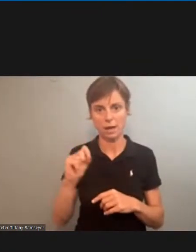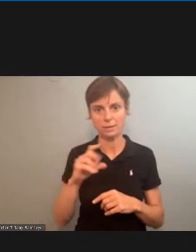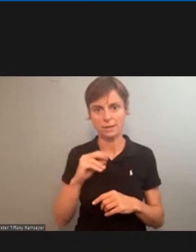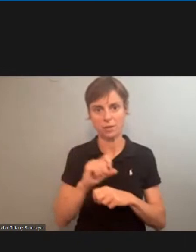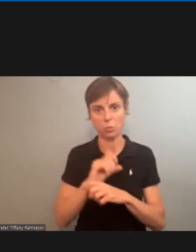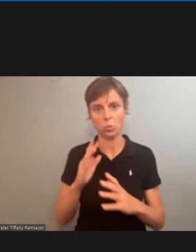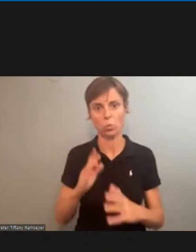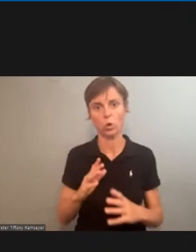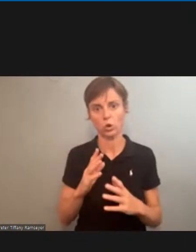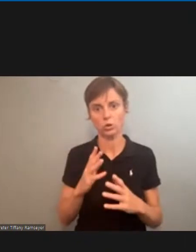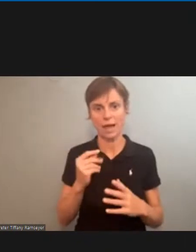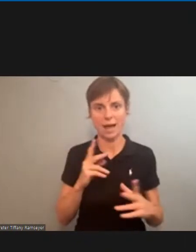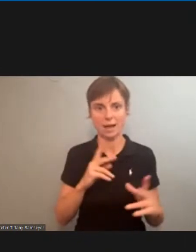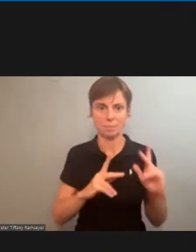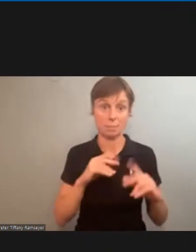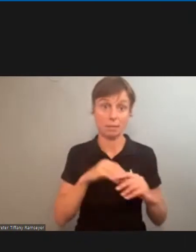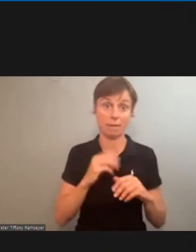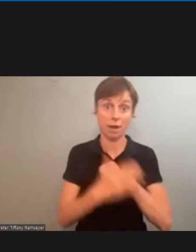suffered.